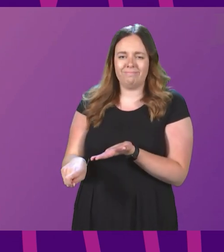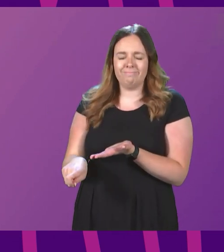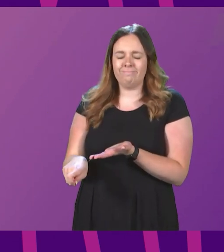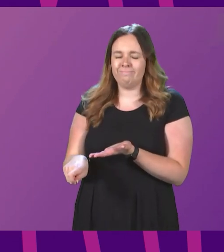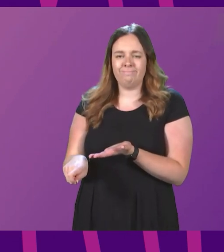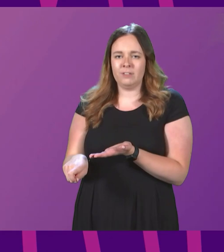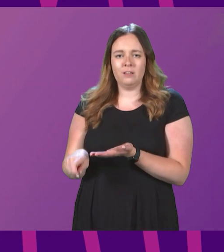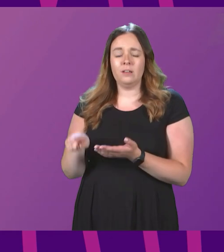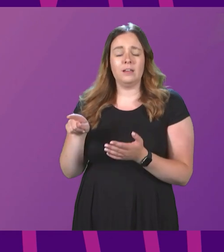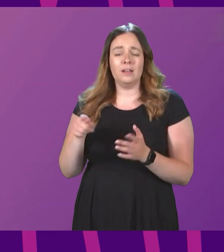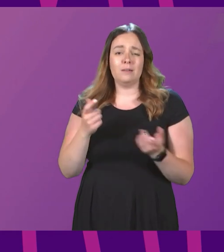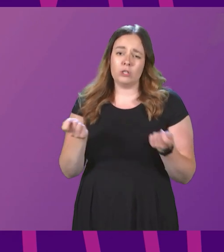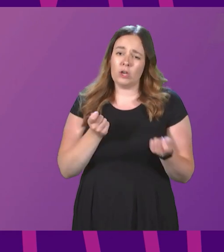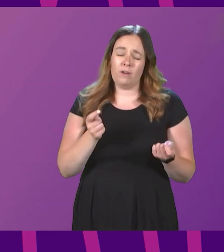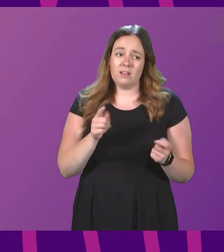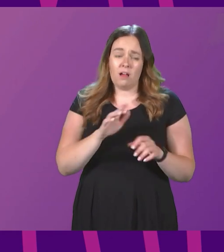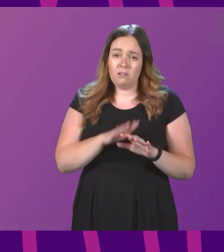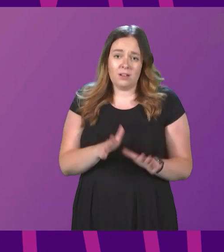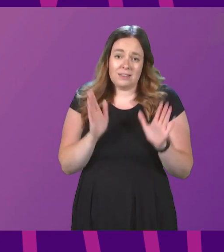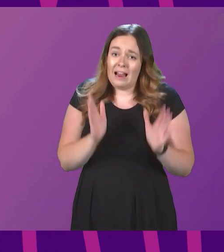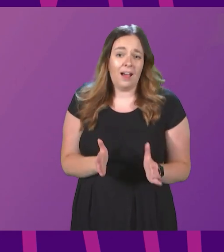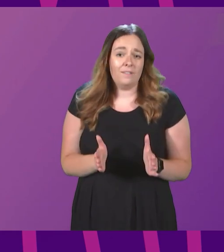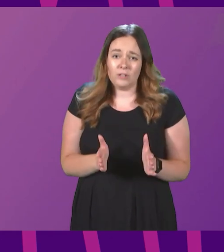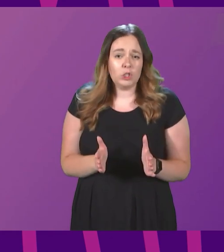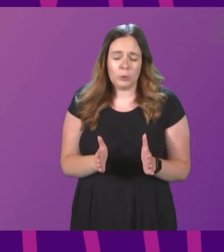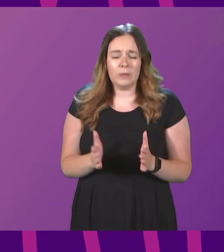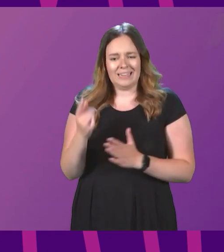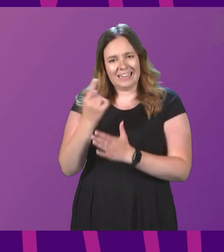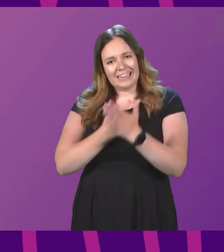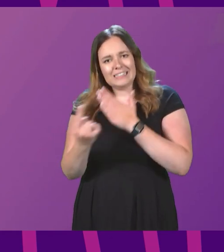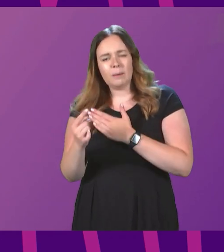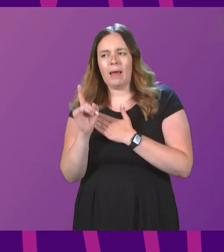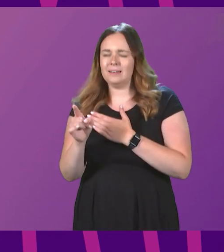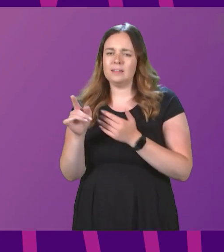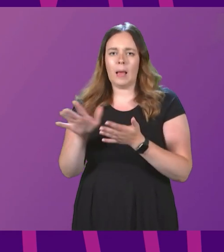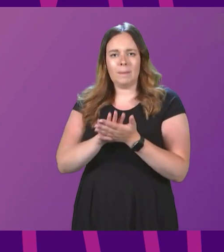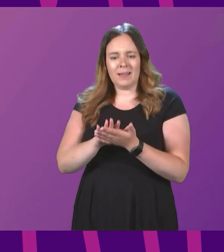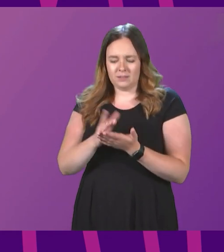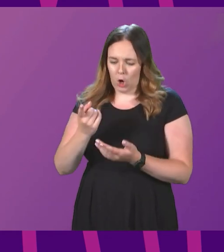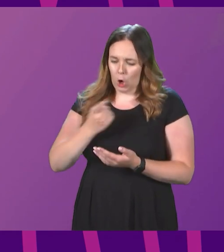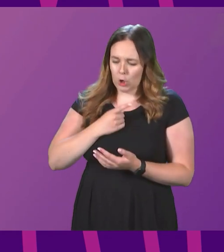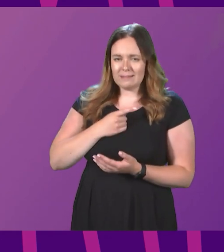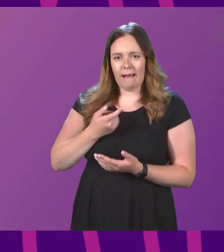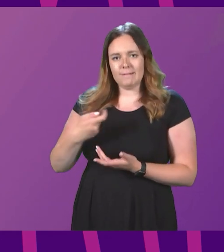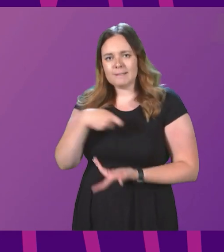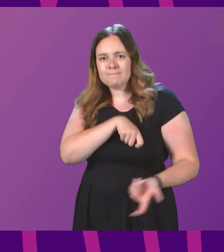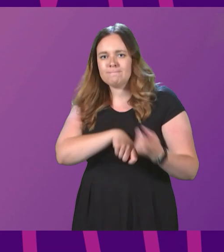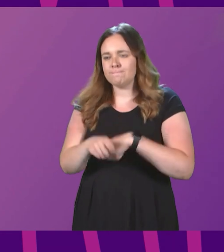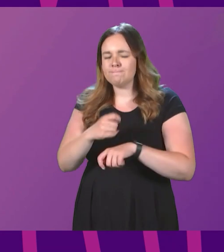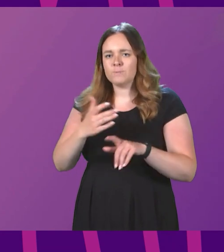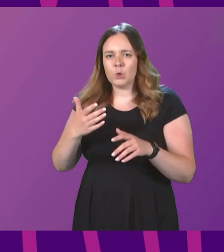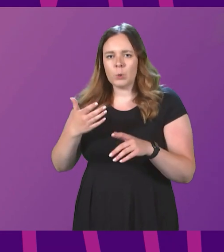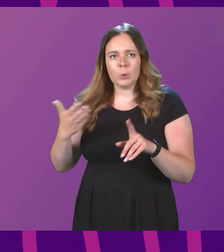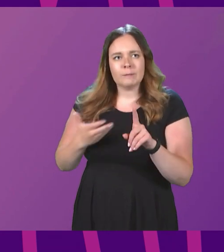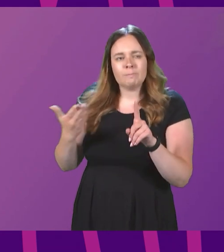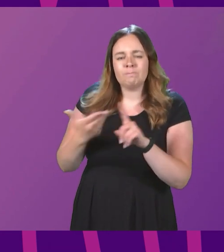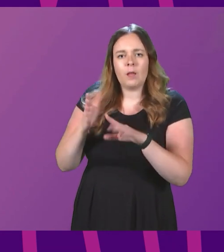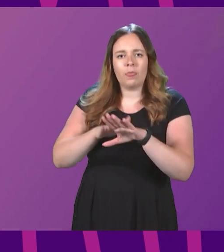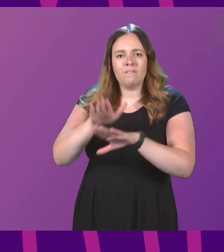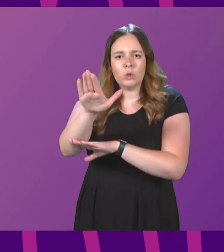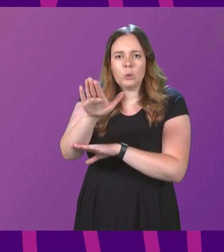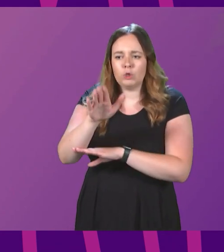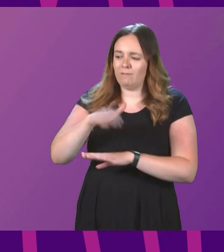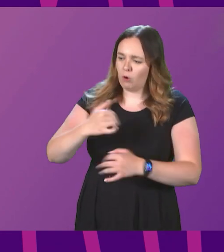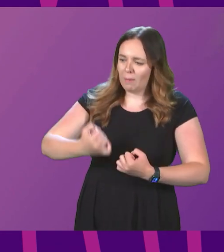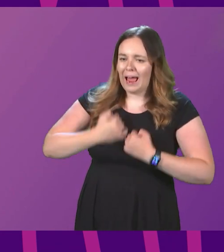it does not have to be this way. Independence is about equipping ourselves to navigate the future guided by